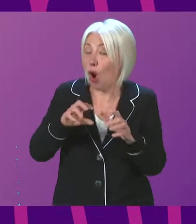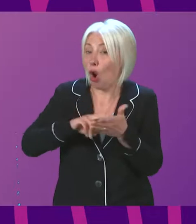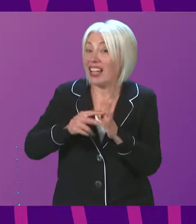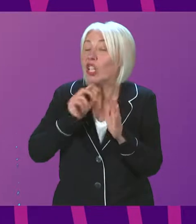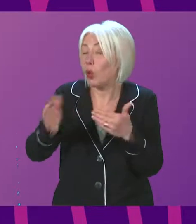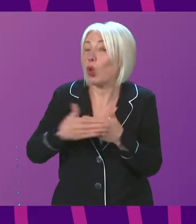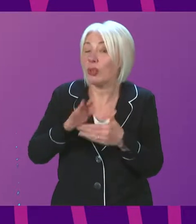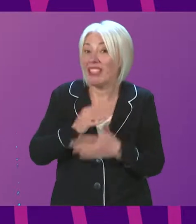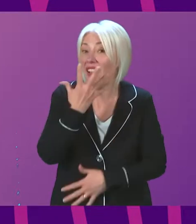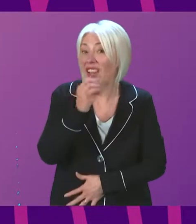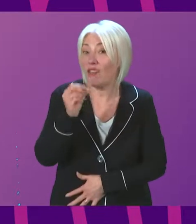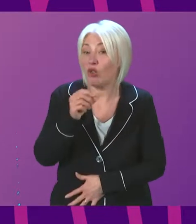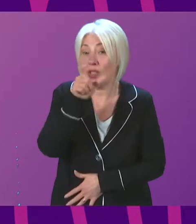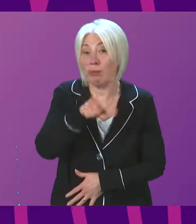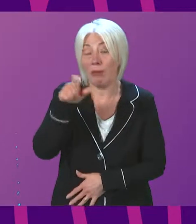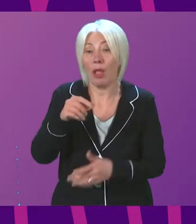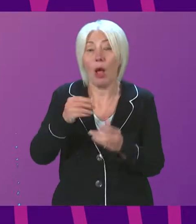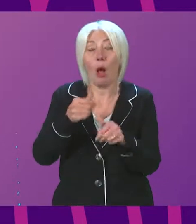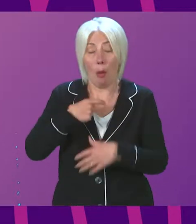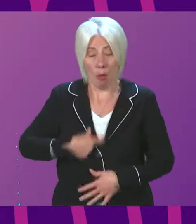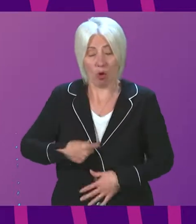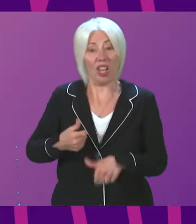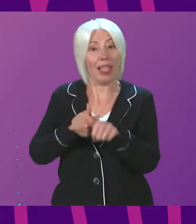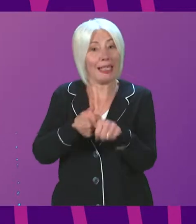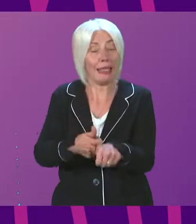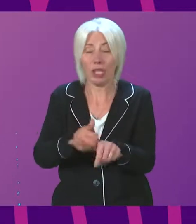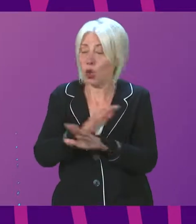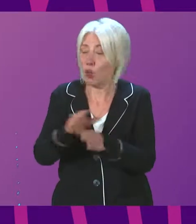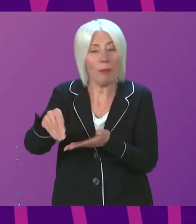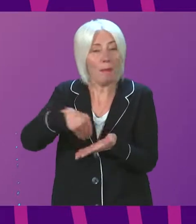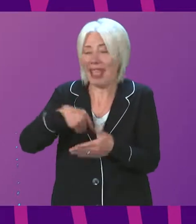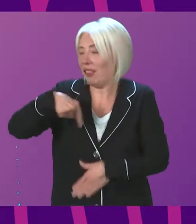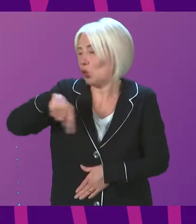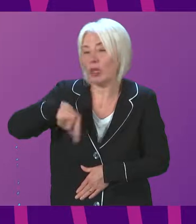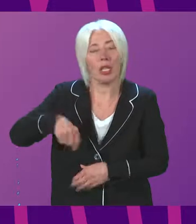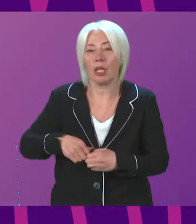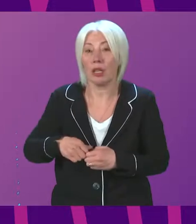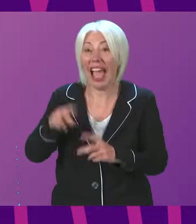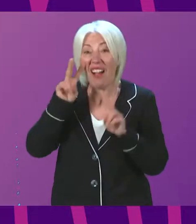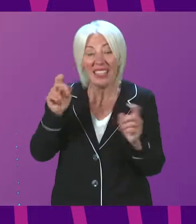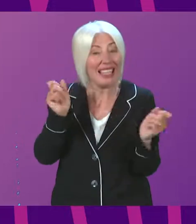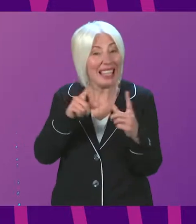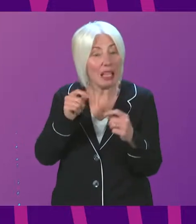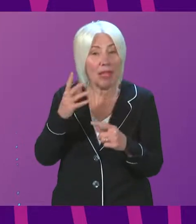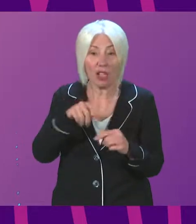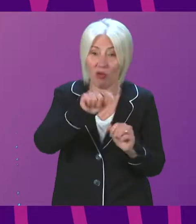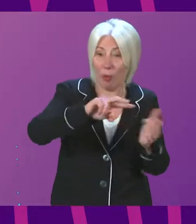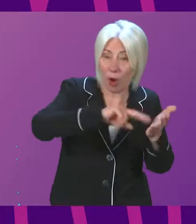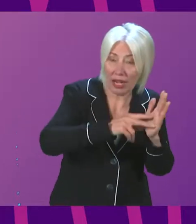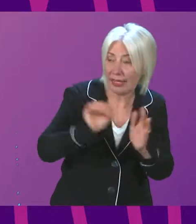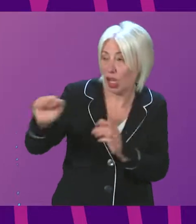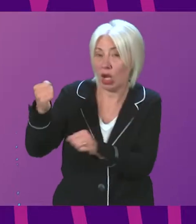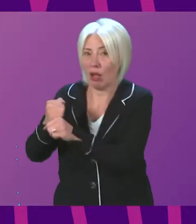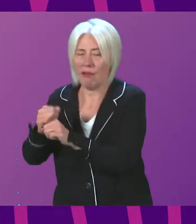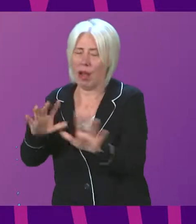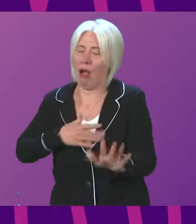500 personal assistants will not be getting paid this week. I have seen the emails between the government and the organisation and